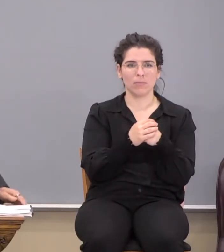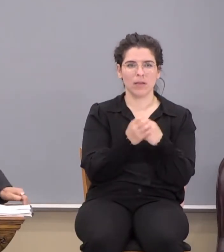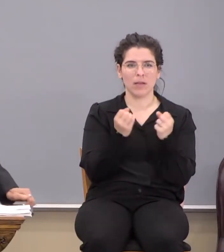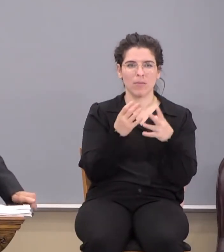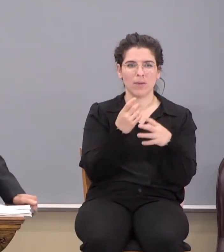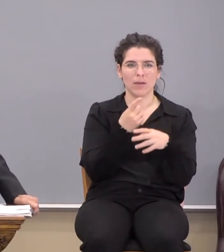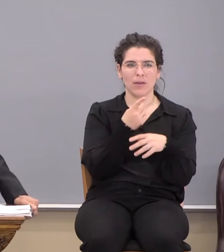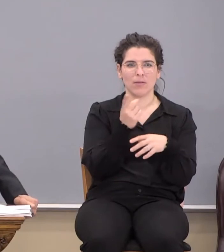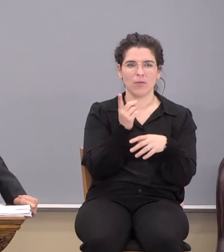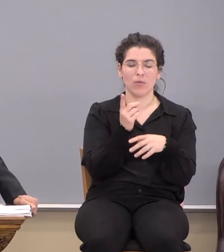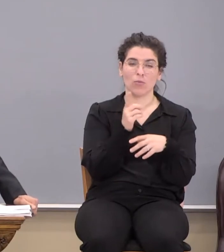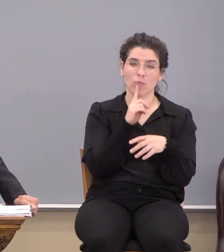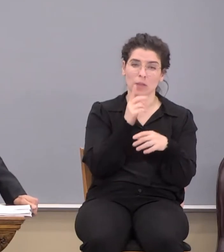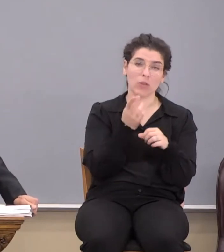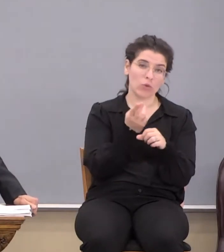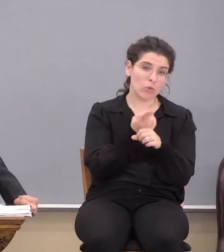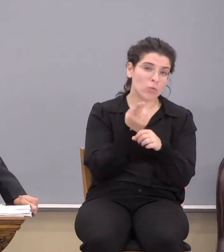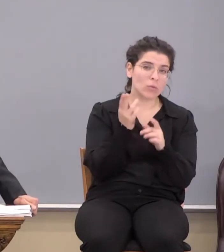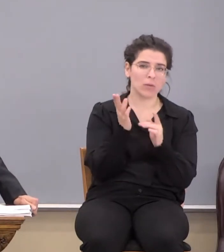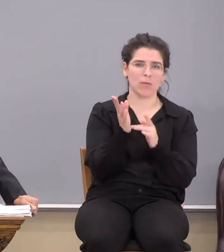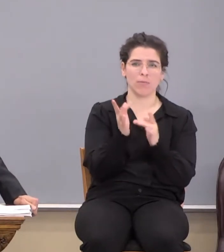How many of them actually even use the Bible?